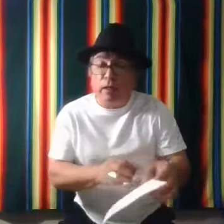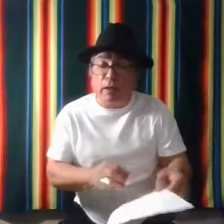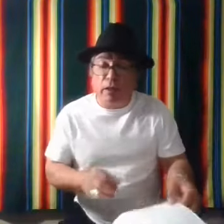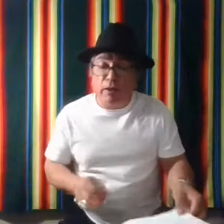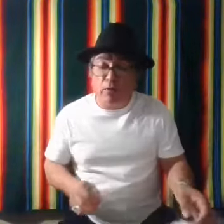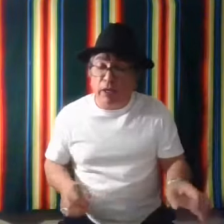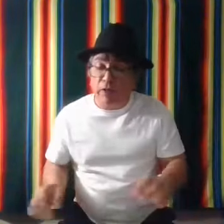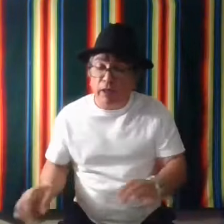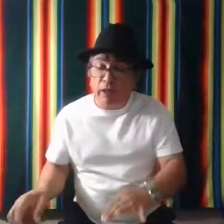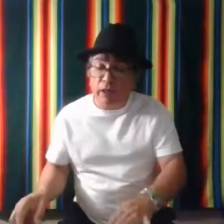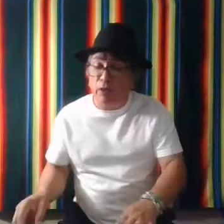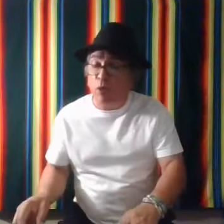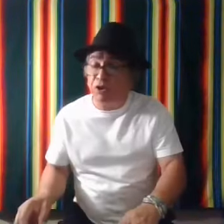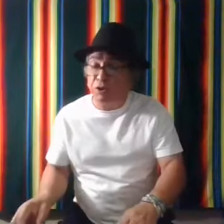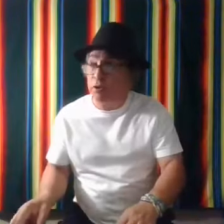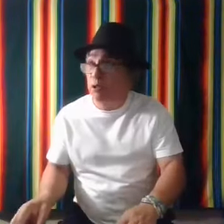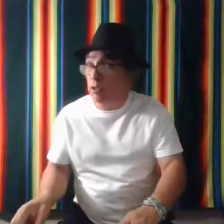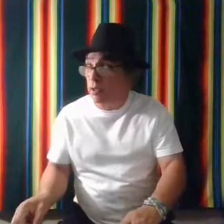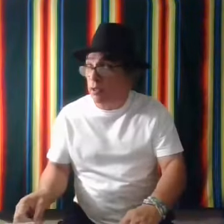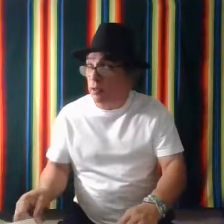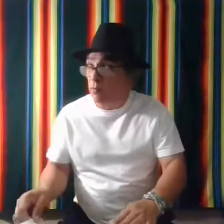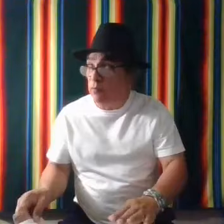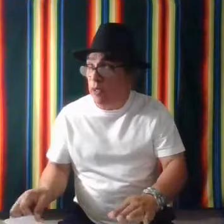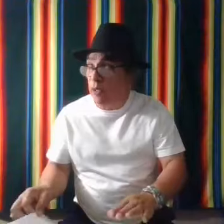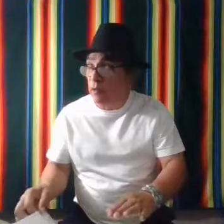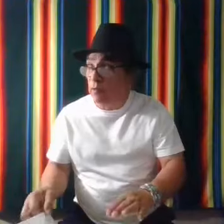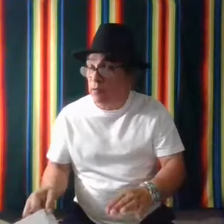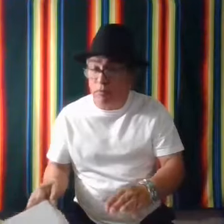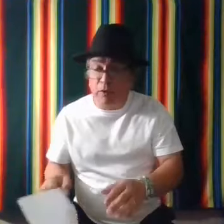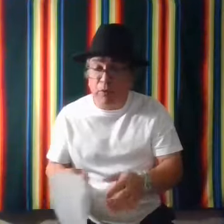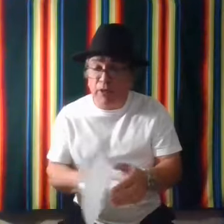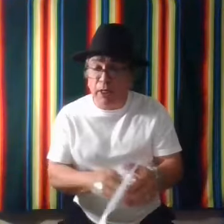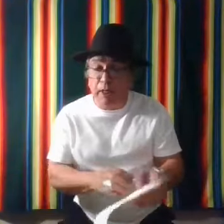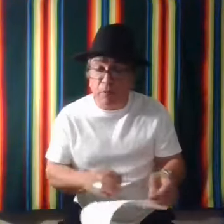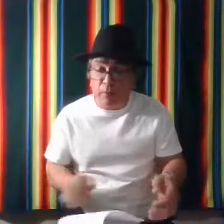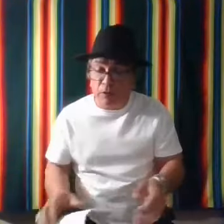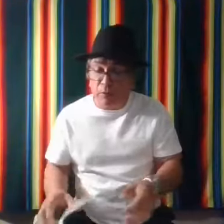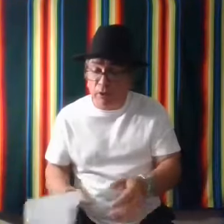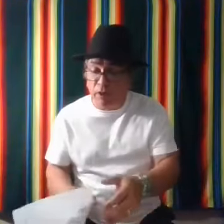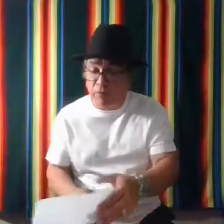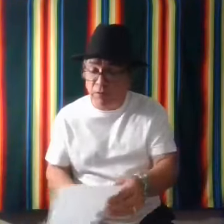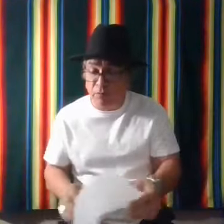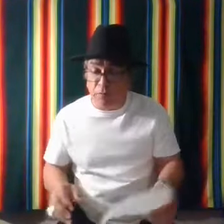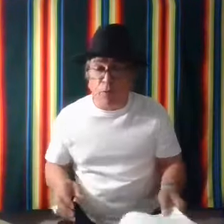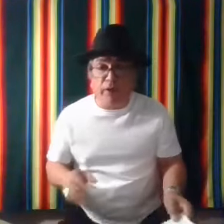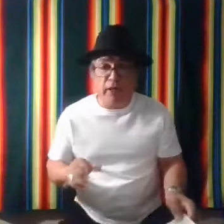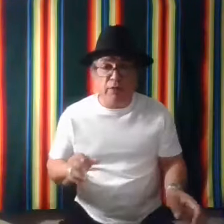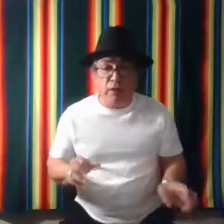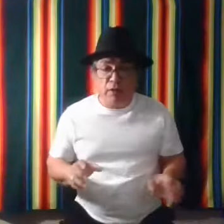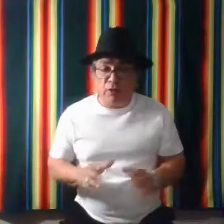Do we have any questions? We've got a little bit of time. Cause I want to cover some, some more things. So